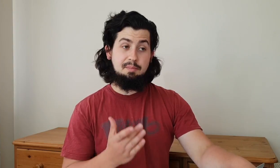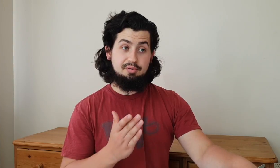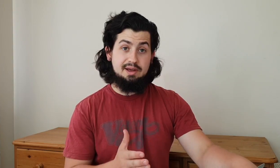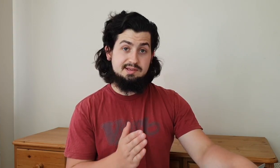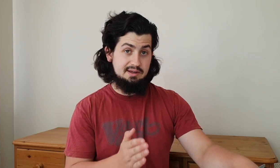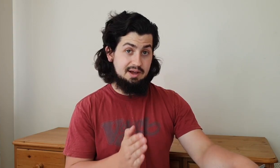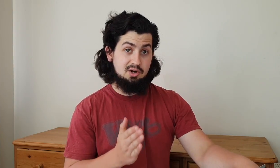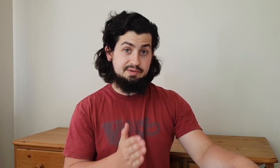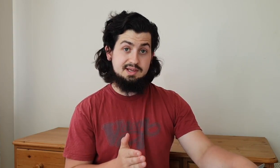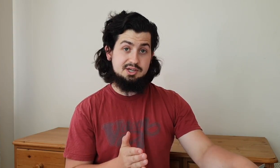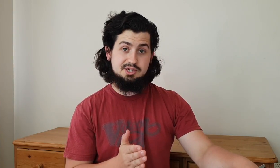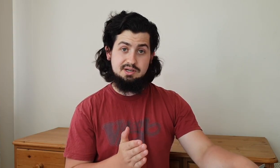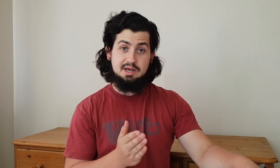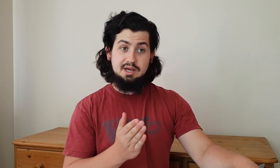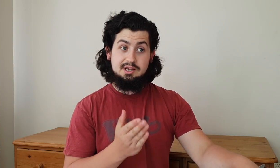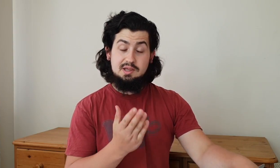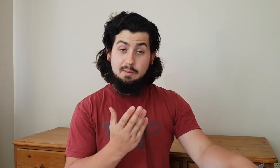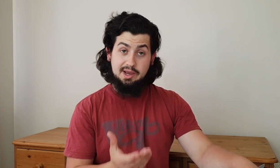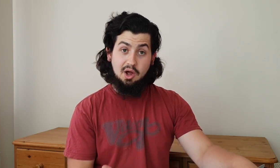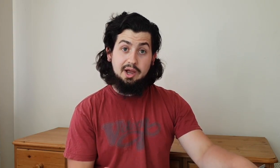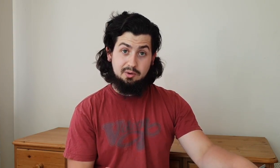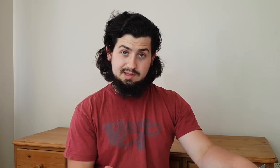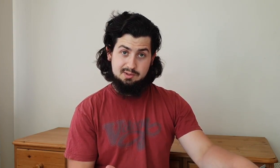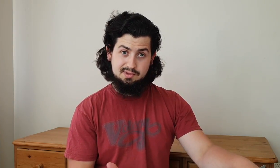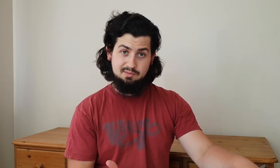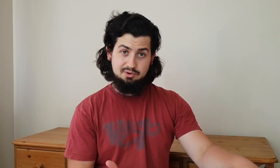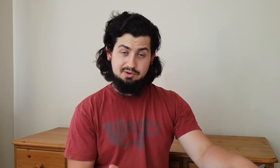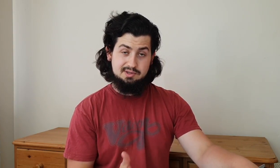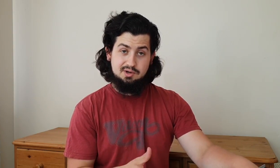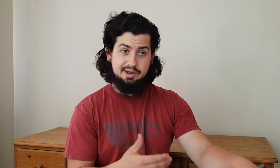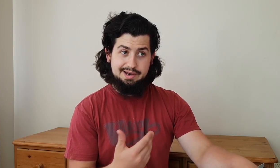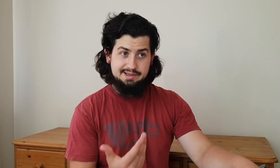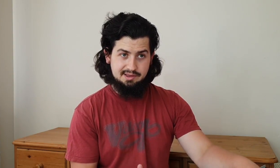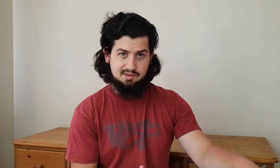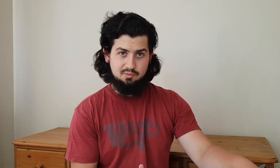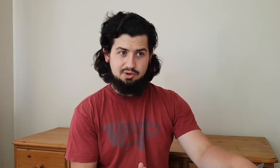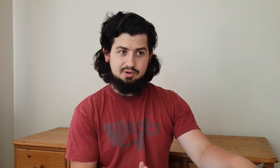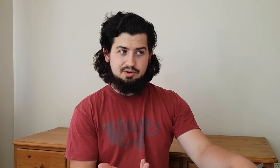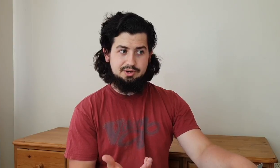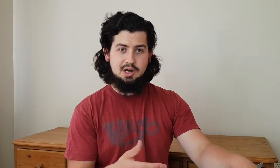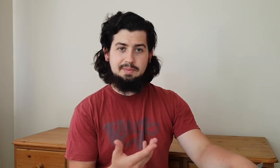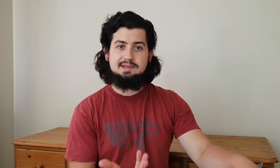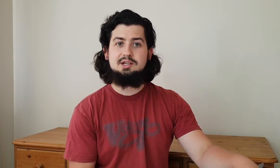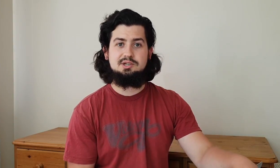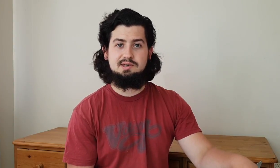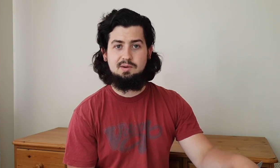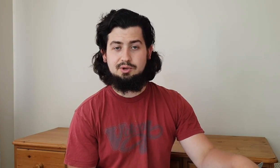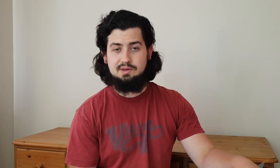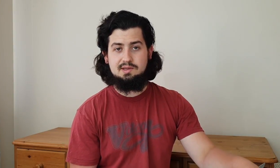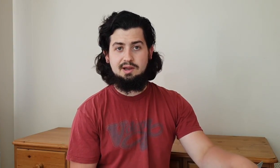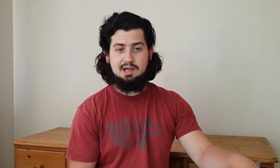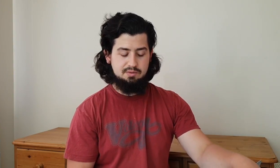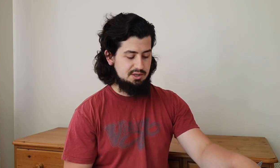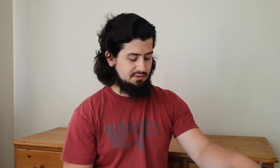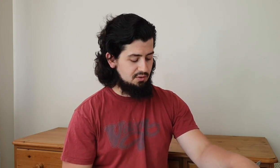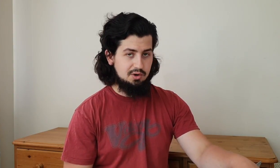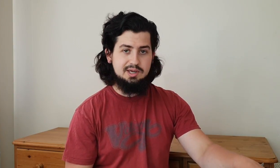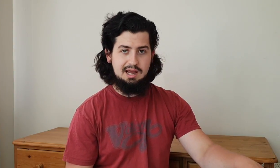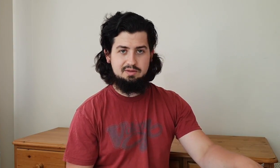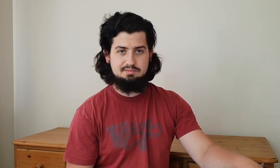present in that conversation and you need to be making eye contact with someone because you can't listen to someone or you can't pay attention to someone using sign language if you're not looking at them